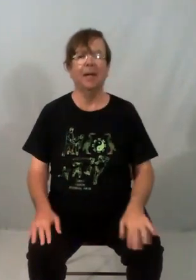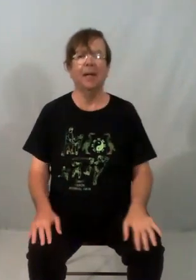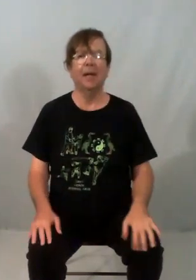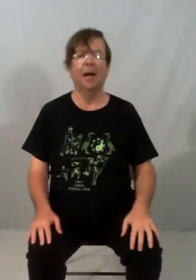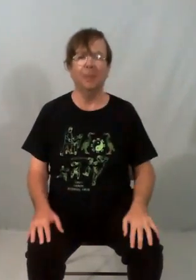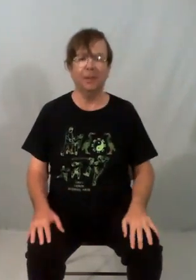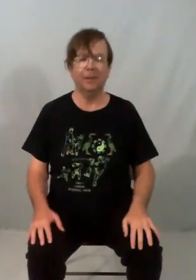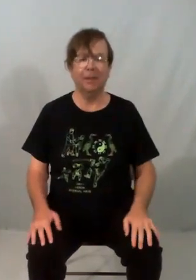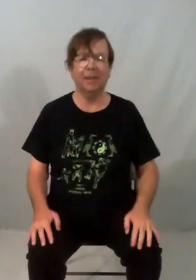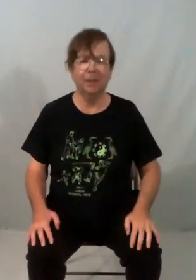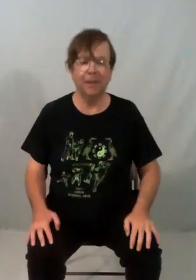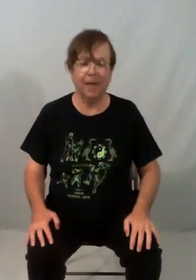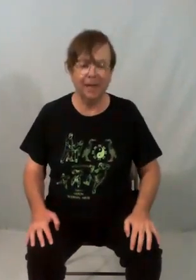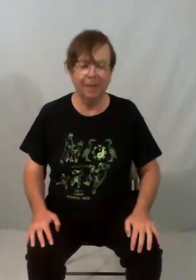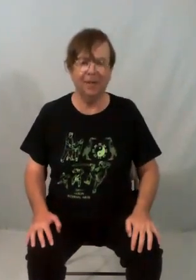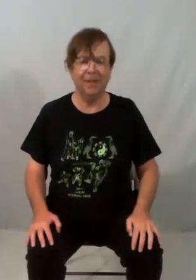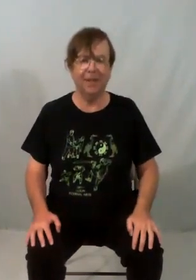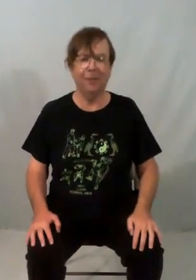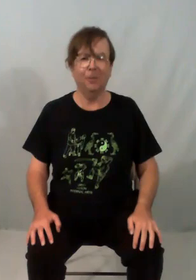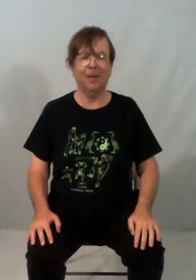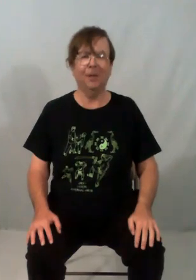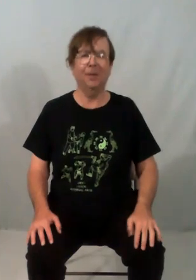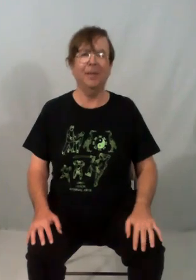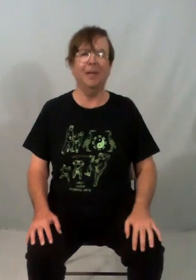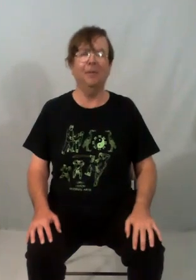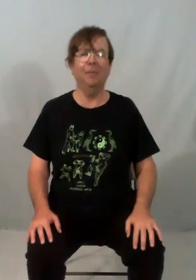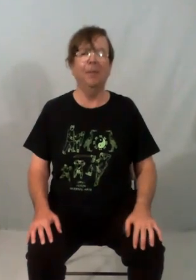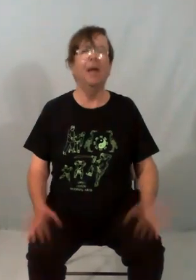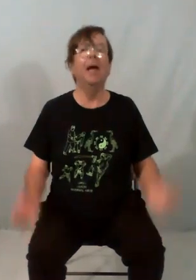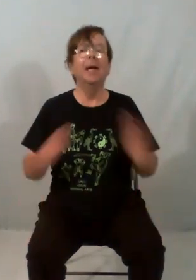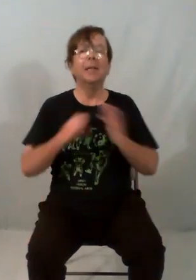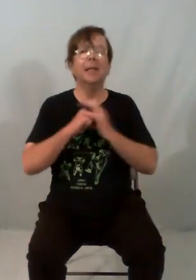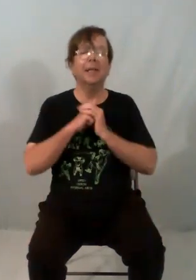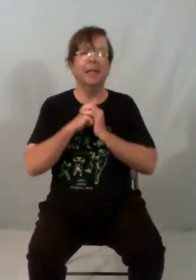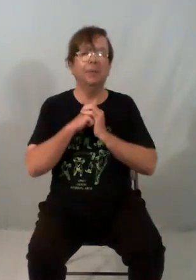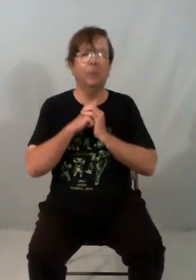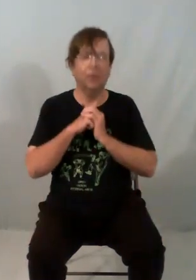I hope this gives you a clearer idea of what's going on in that form. Thank you for watching.